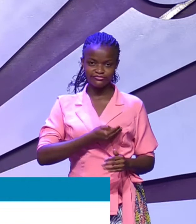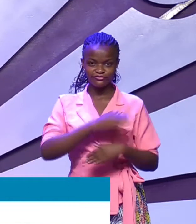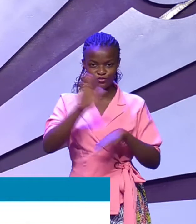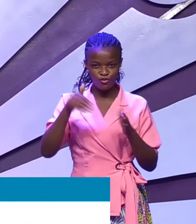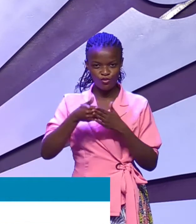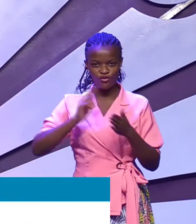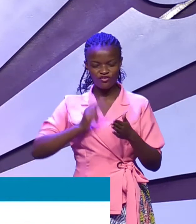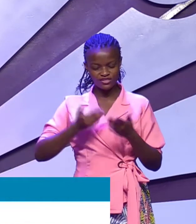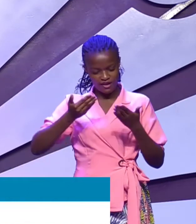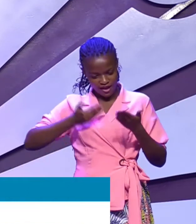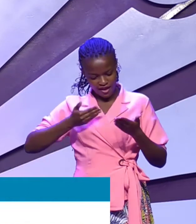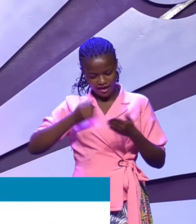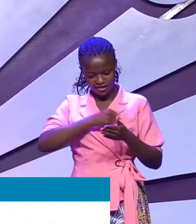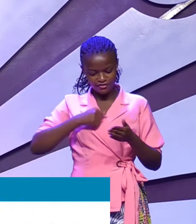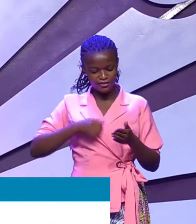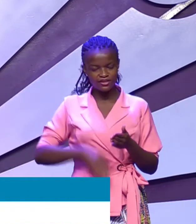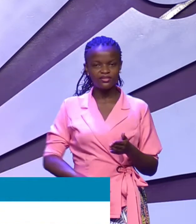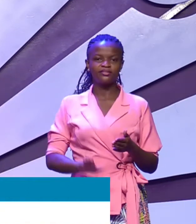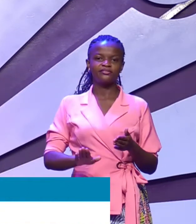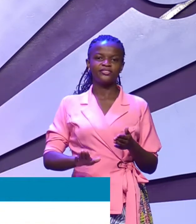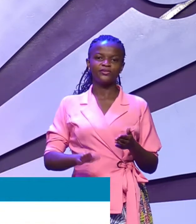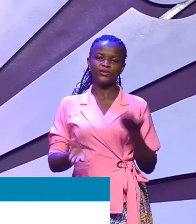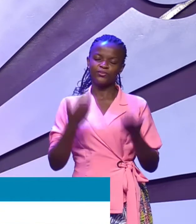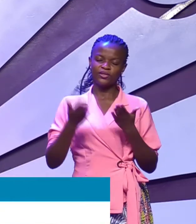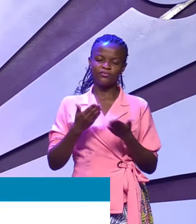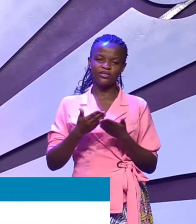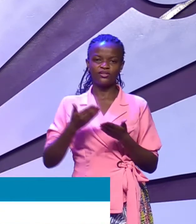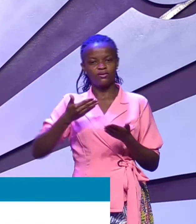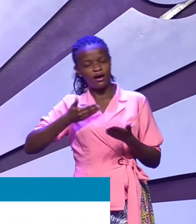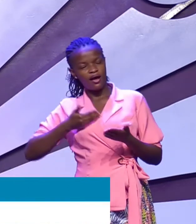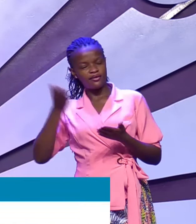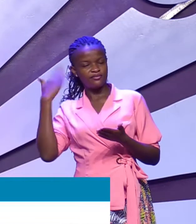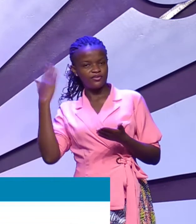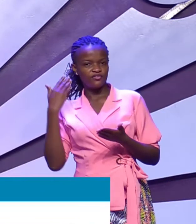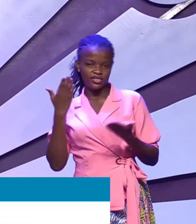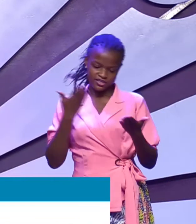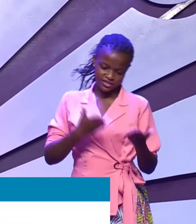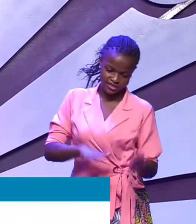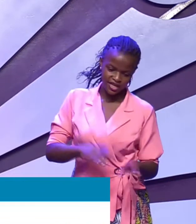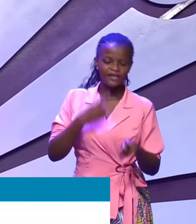All of us have a mother. Or at least we had one. Maybe she's gone. She's now dead.